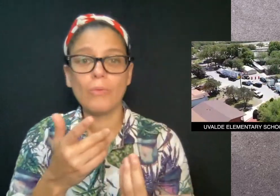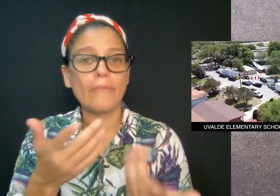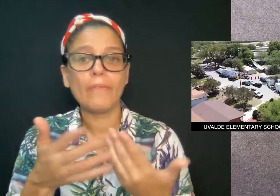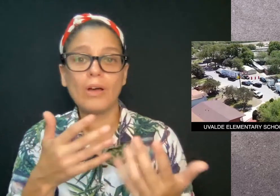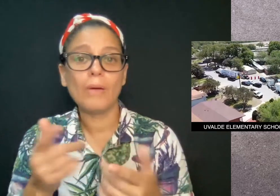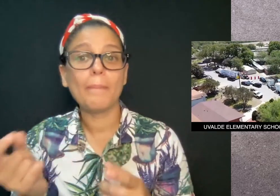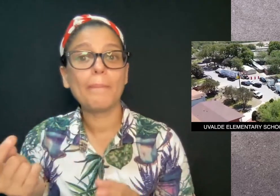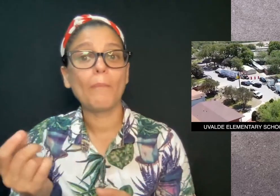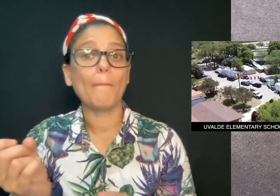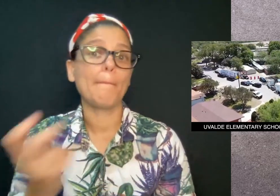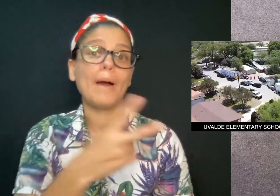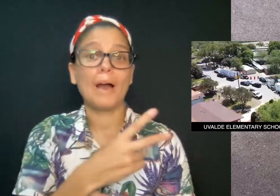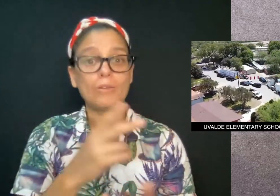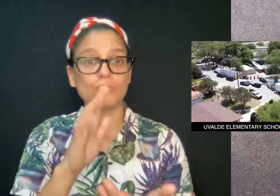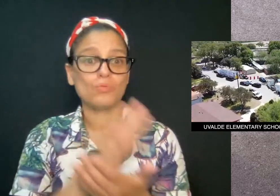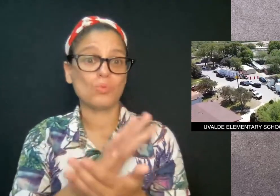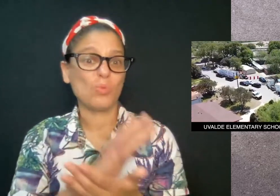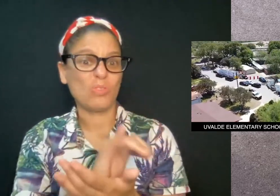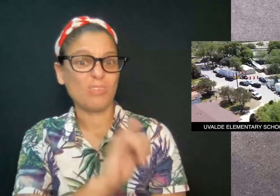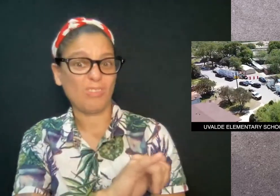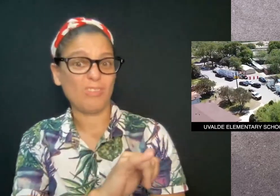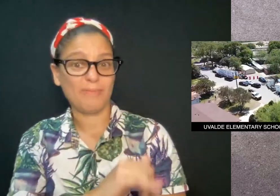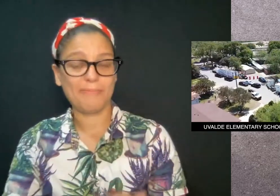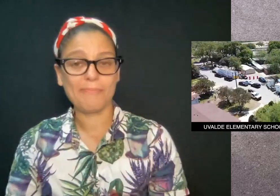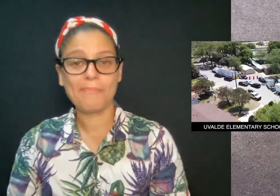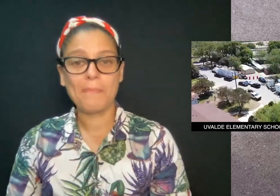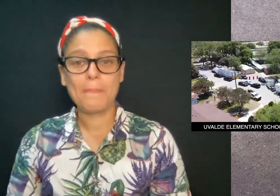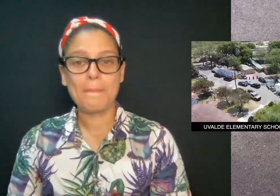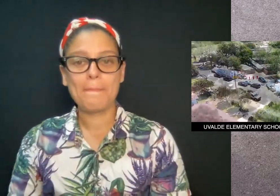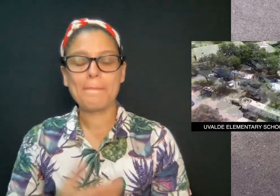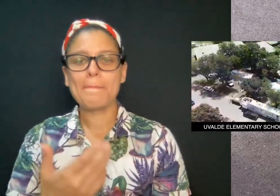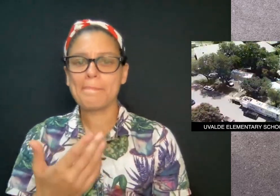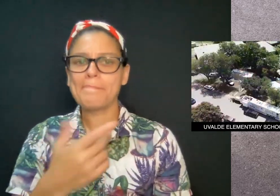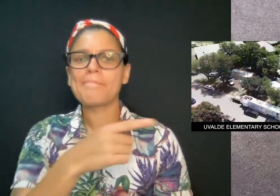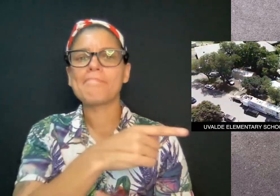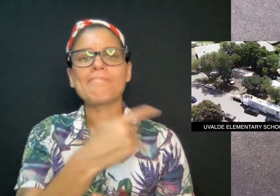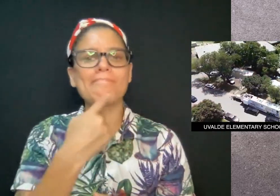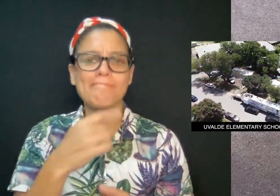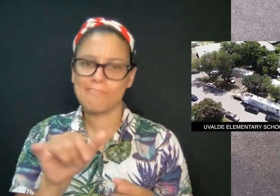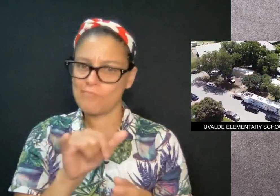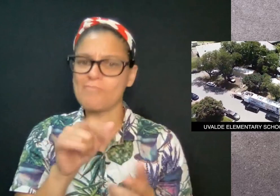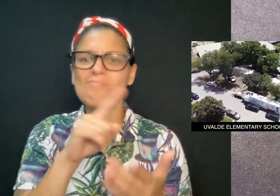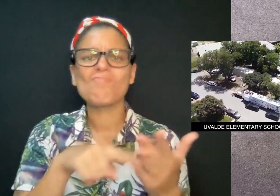The mayor said they can never ask a child or teacher to ever go back to that school.